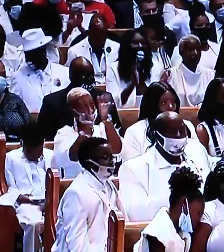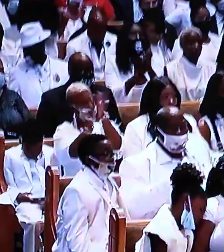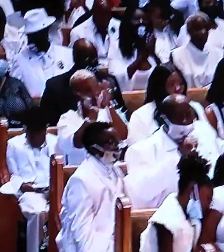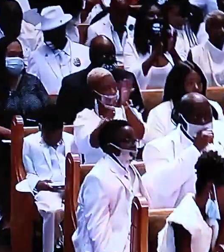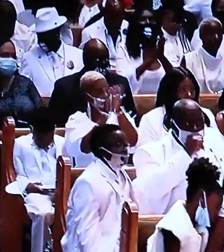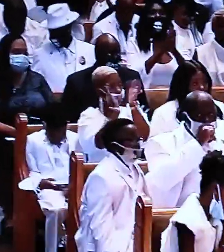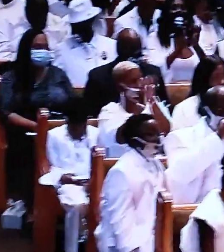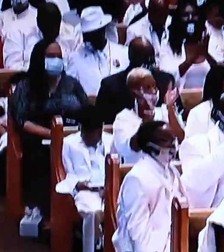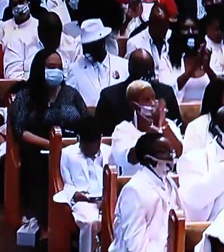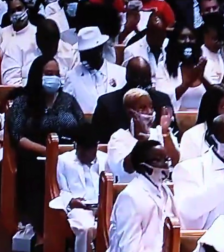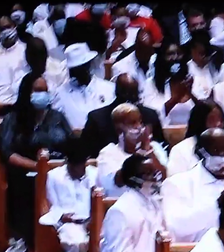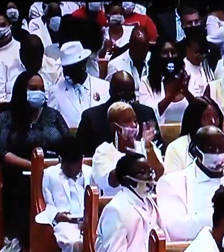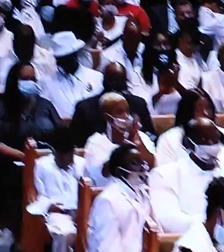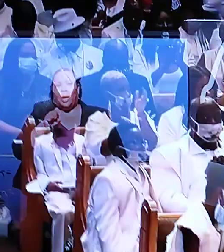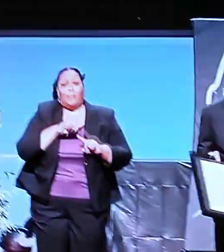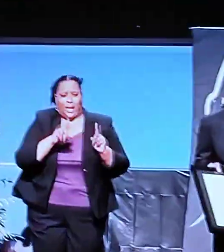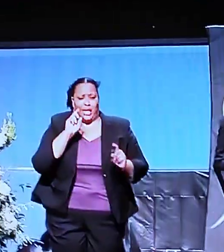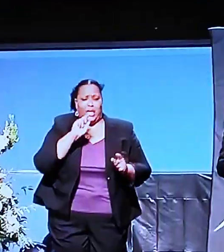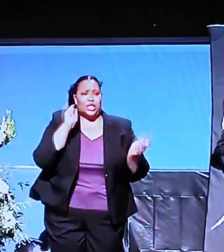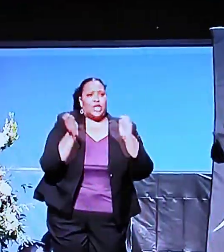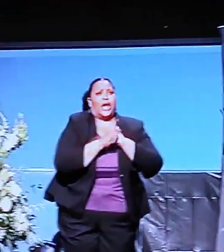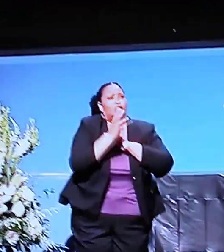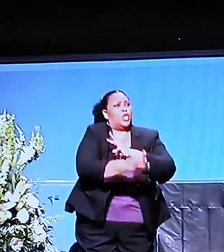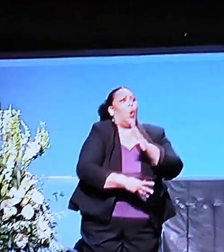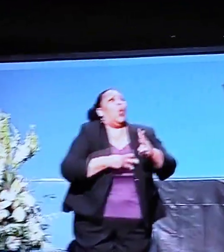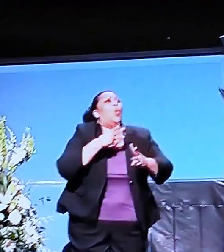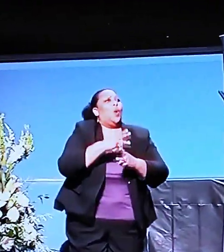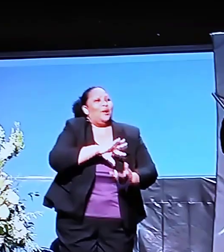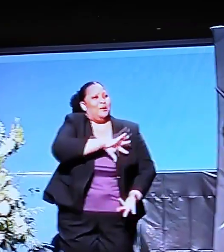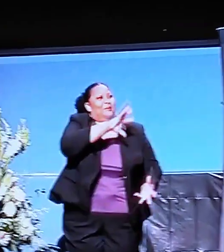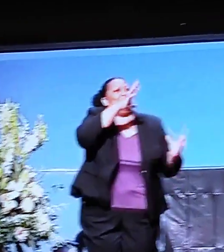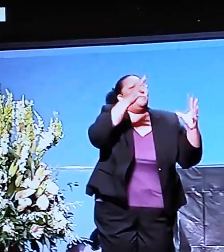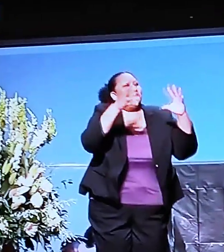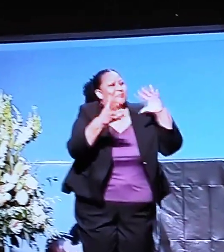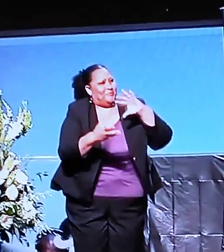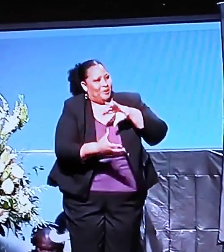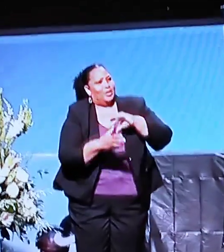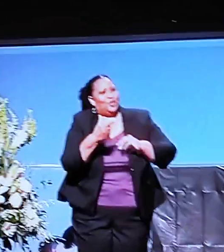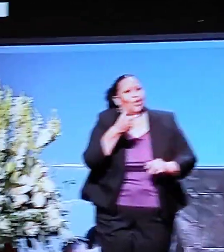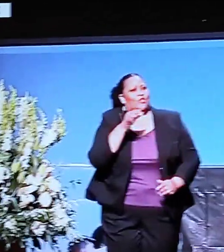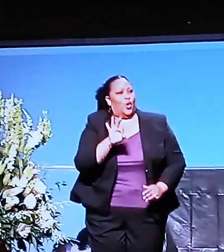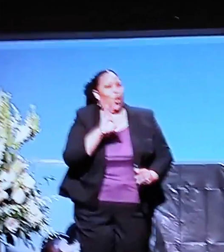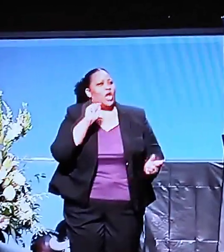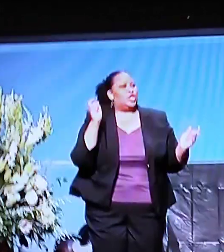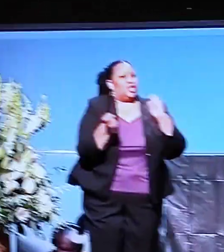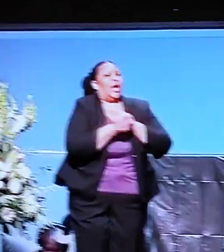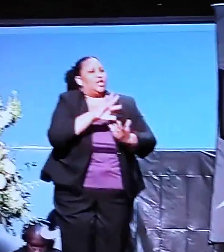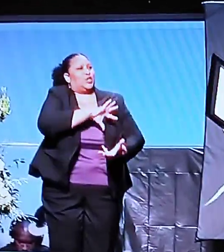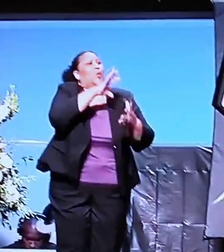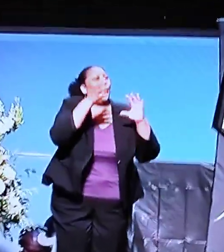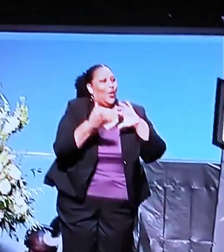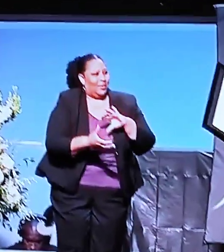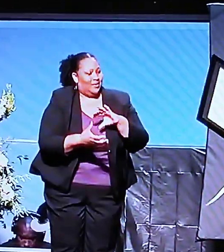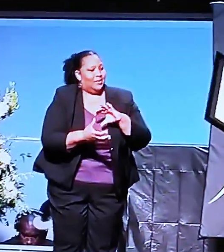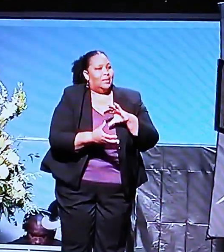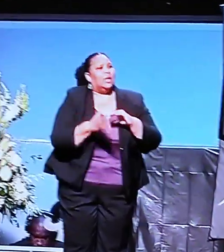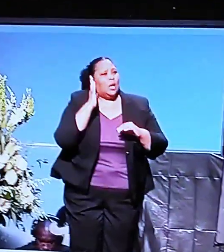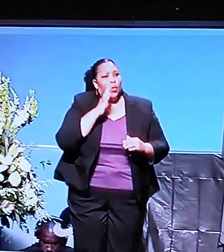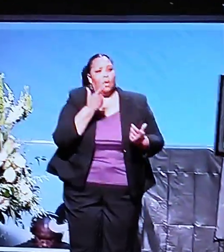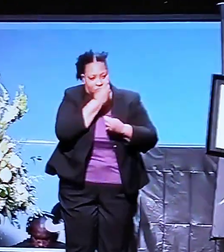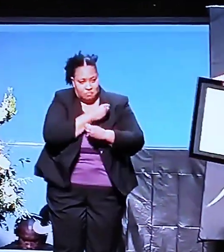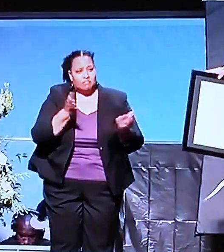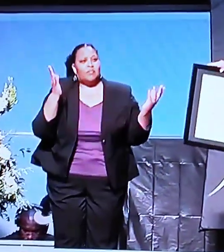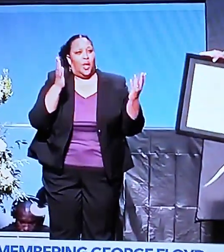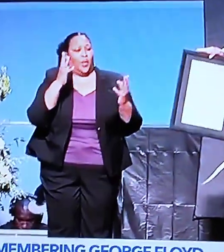not only the United States. He changed the world. George Floyd changed the world. And we're going to make the world